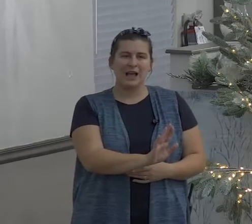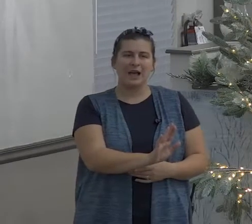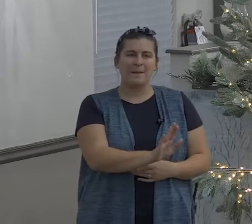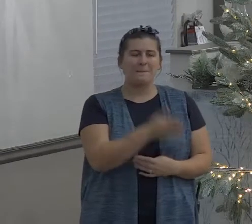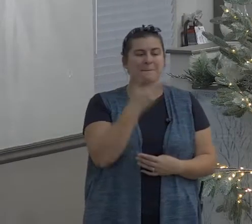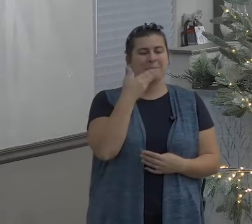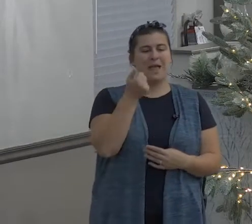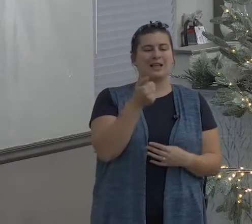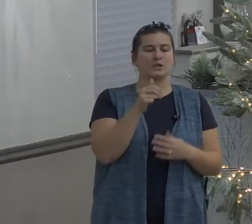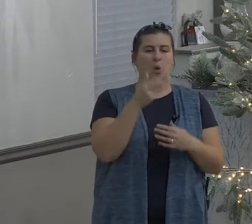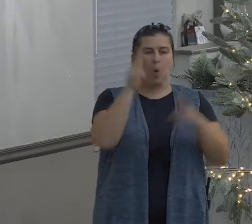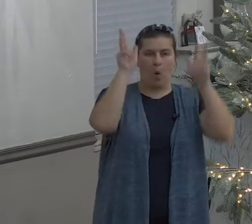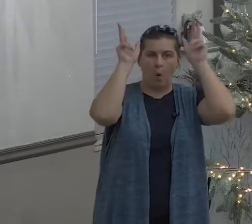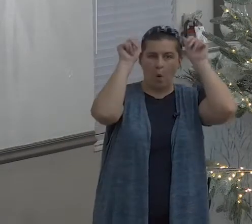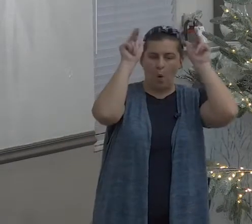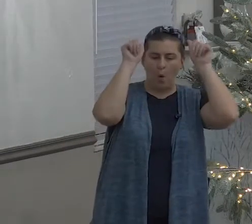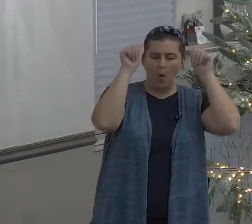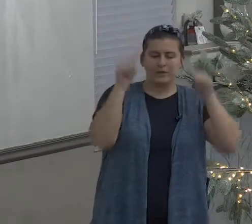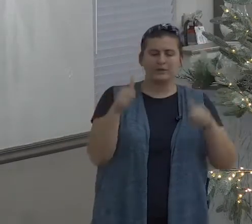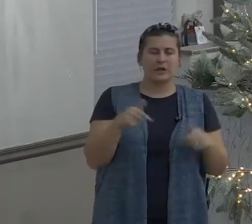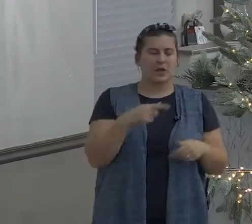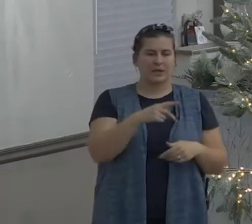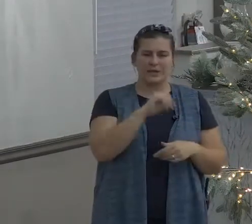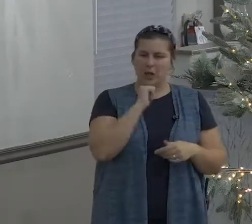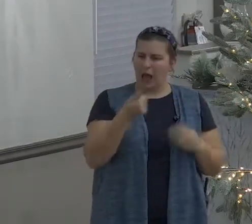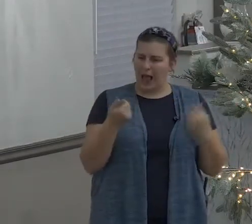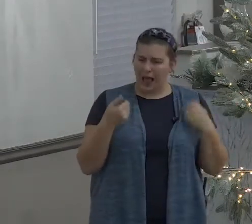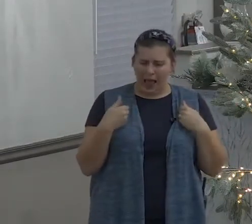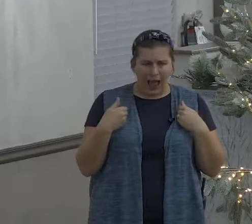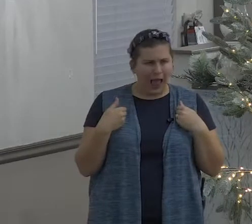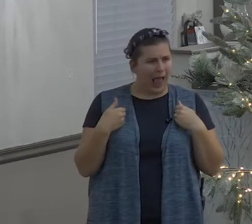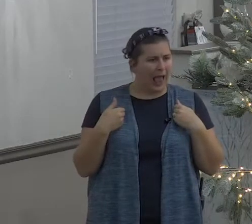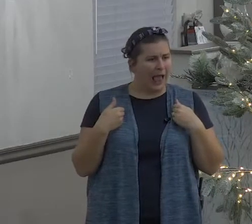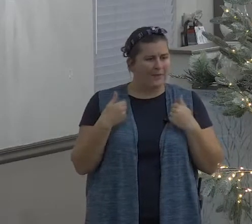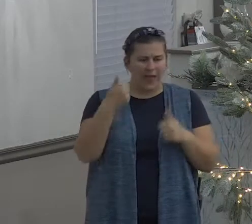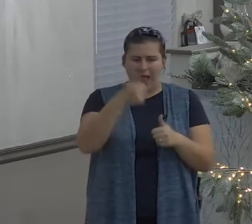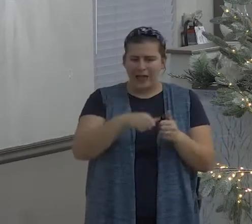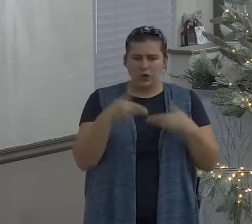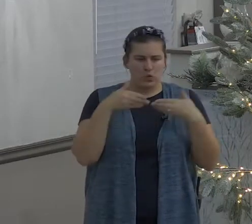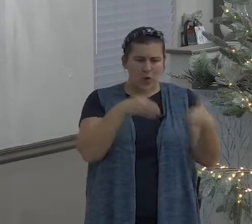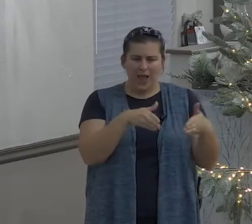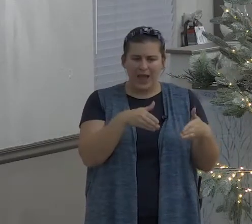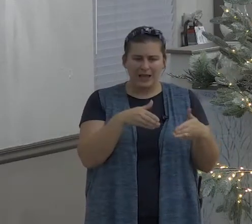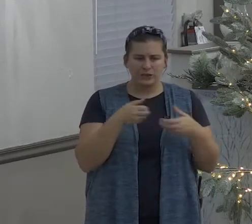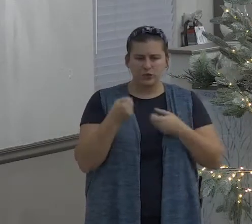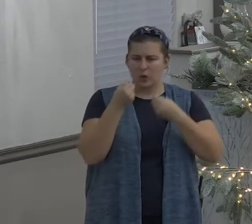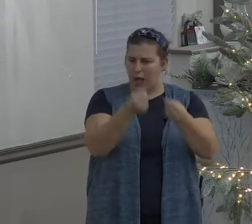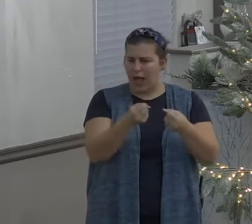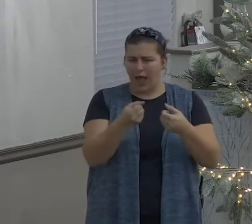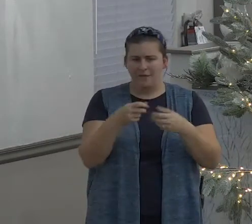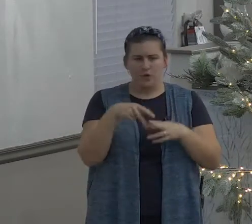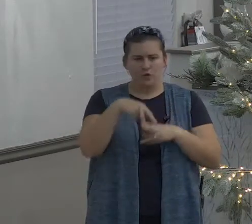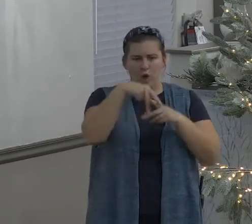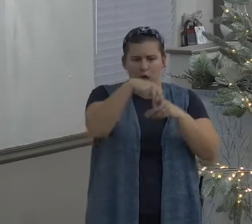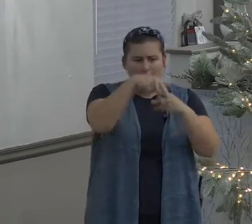oh well then tell me about his thoroughbred race horse that he went around on all the time